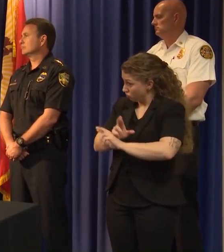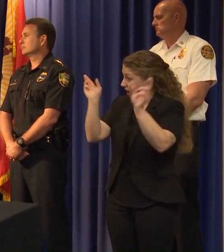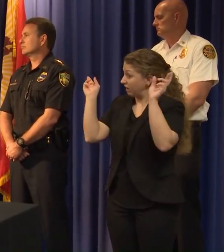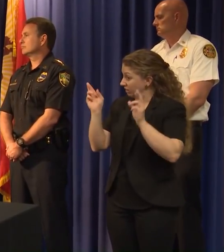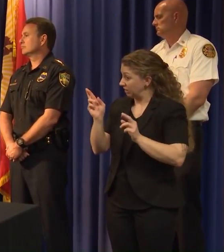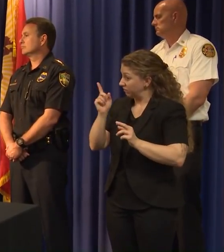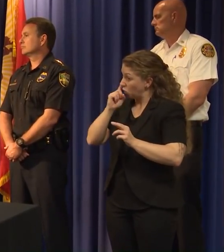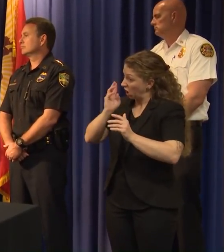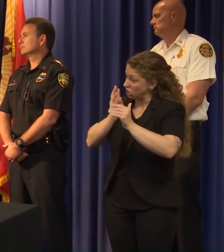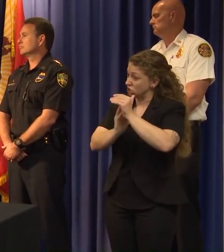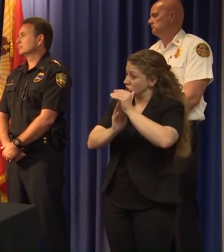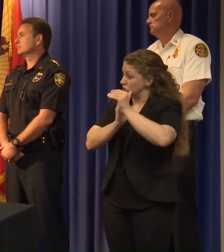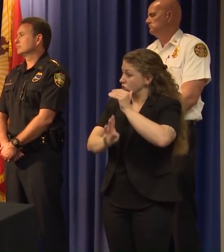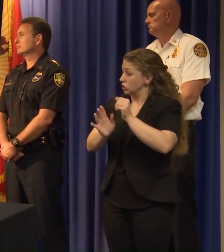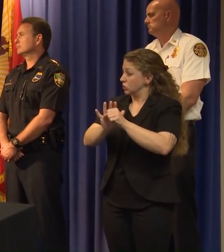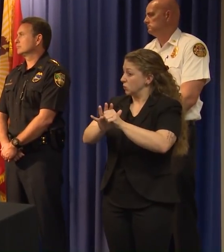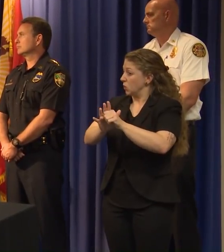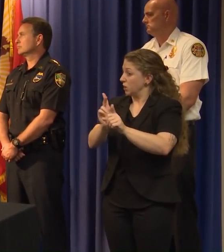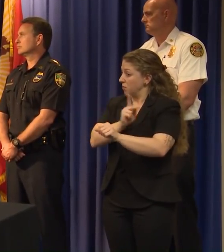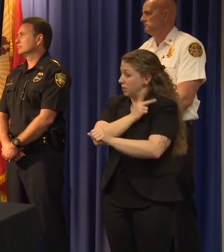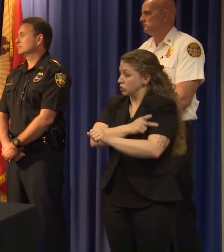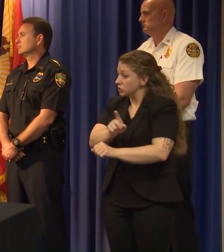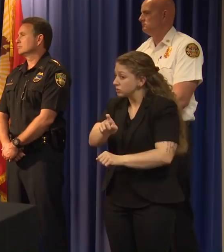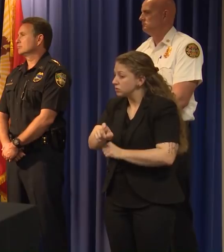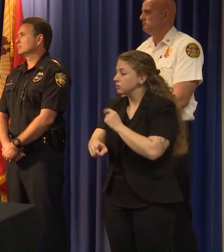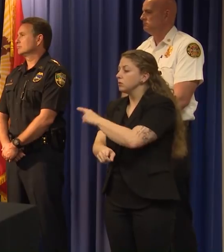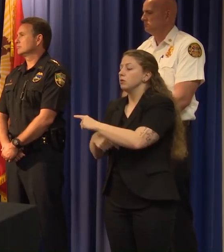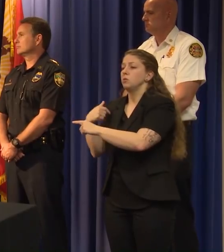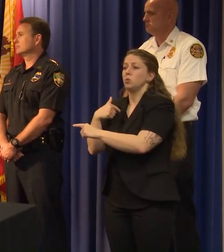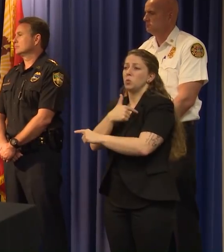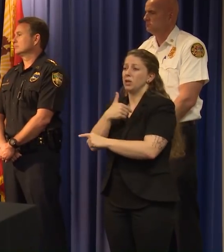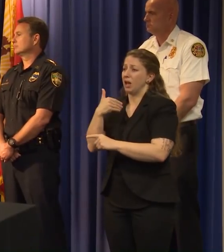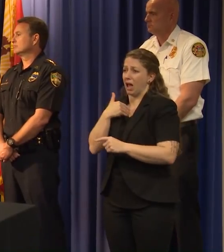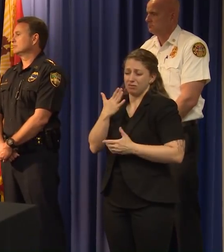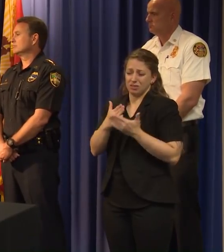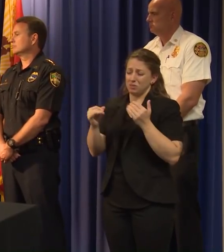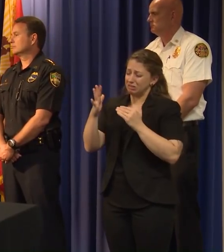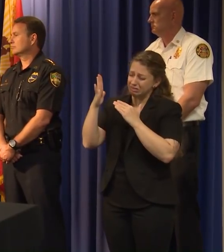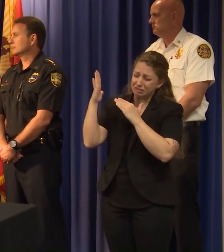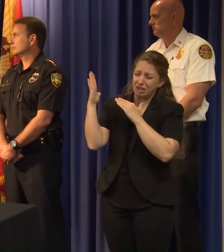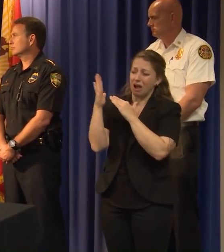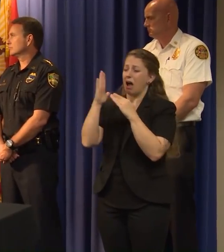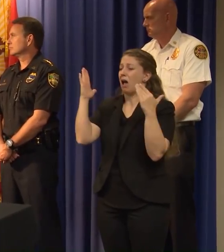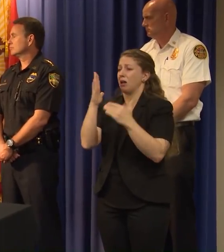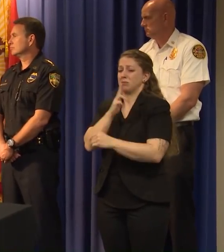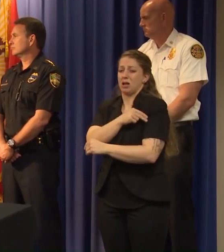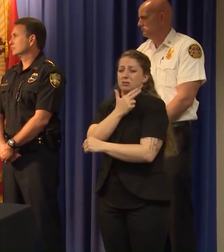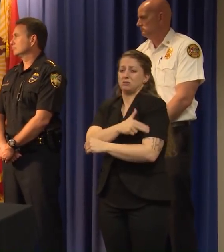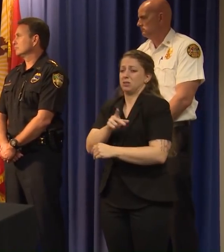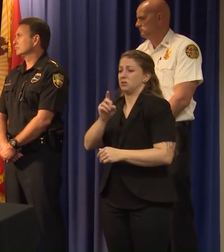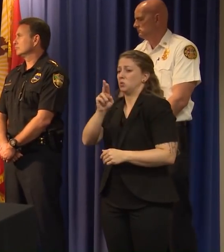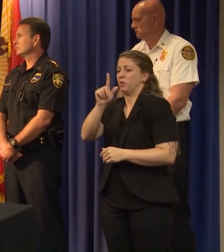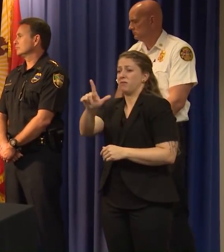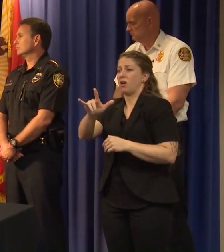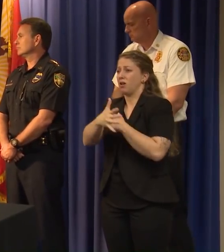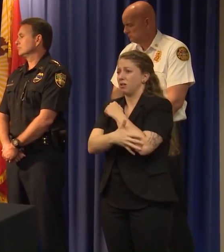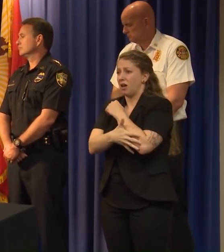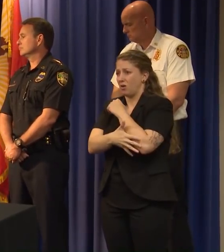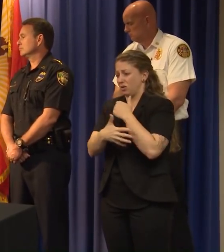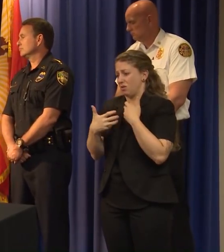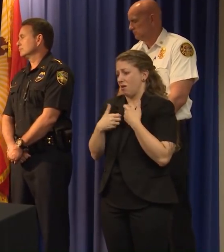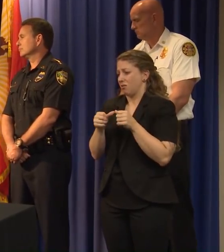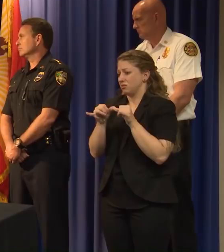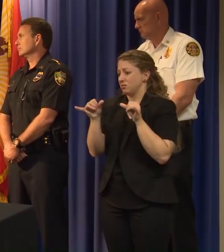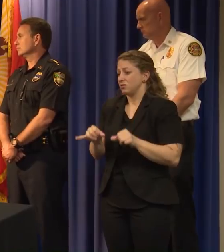We have, uh, some of the best health systems in Duval County, uh, physicians, leadership, and,